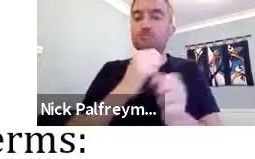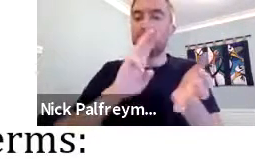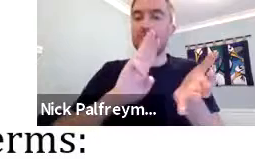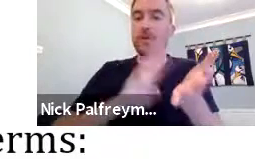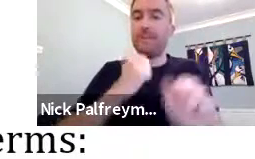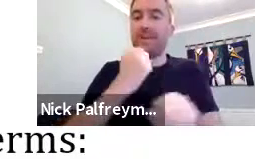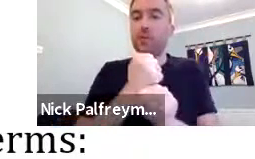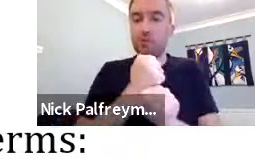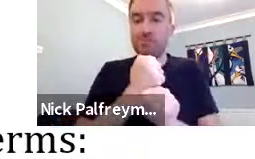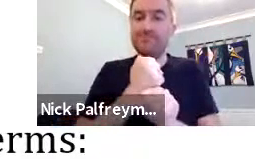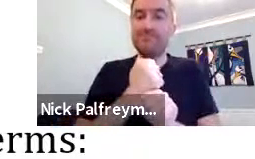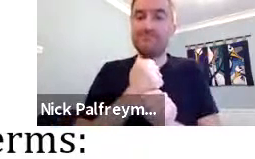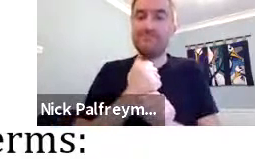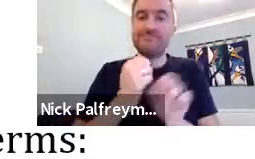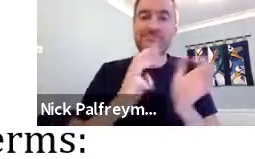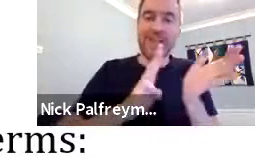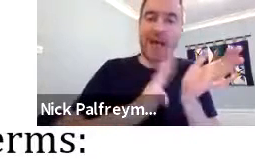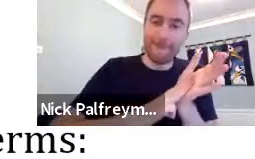Like this.